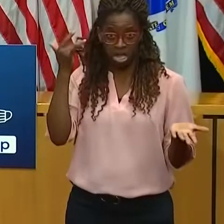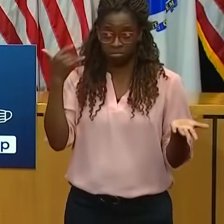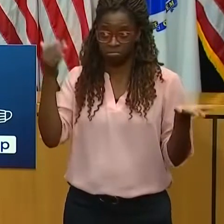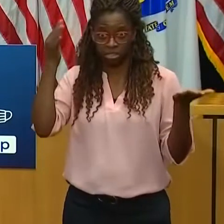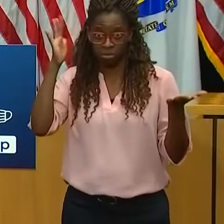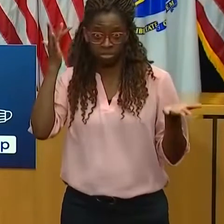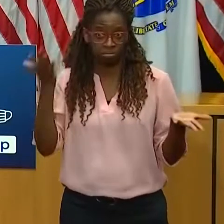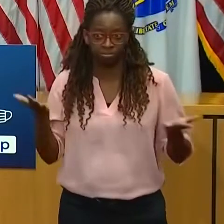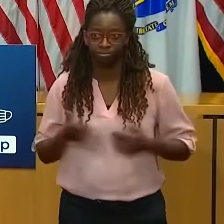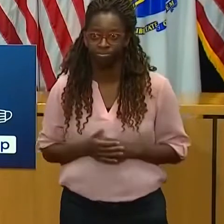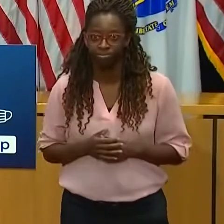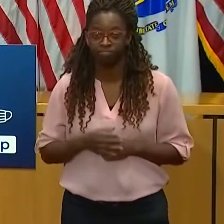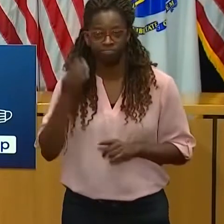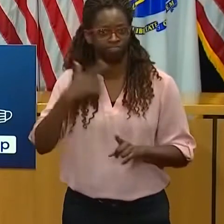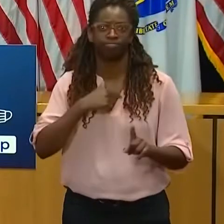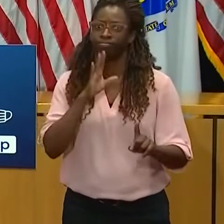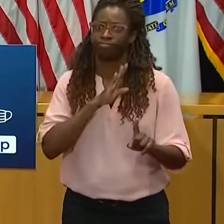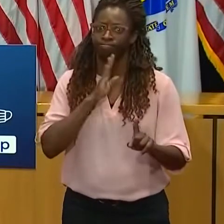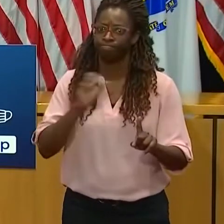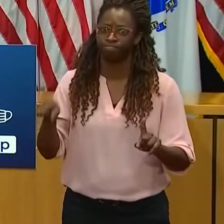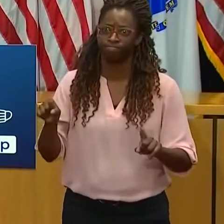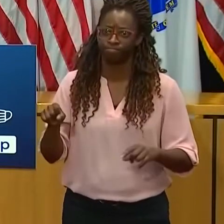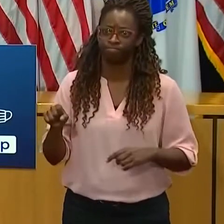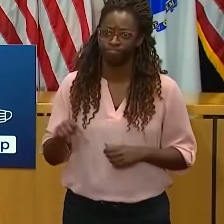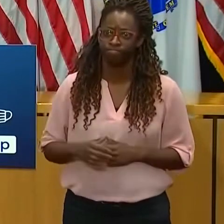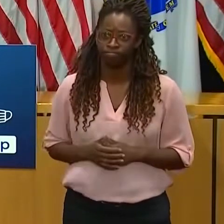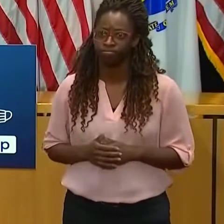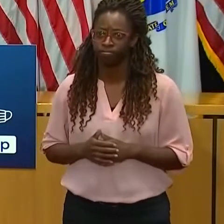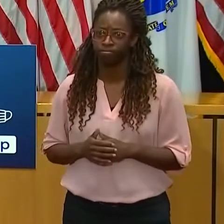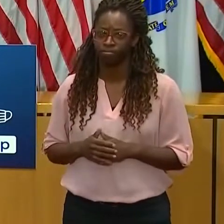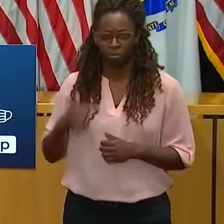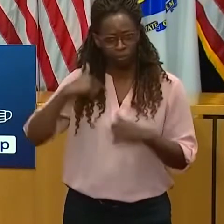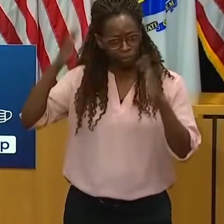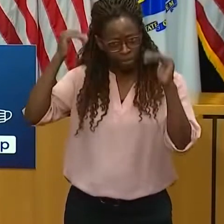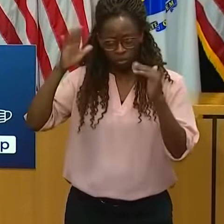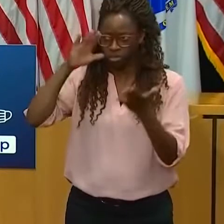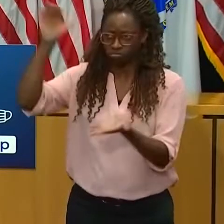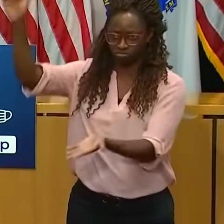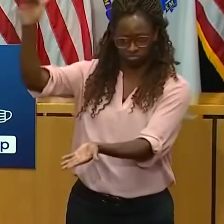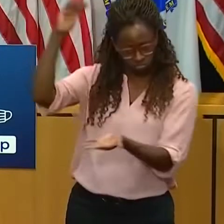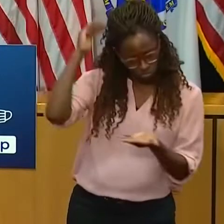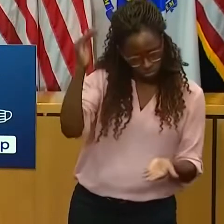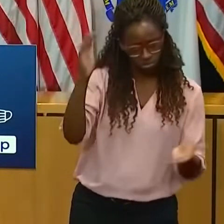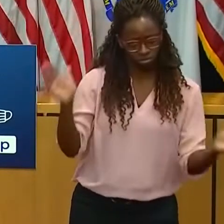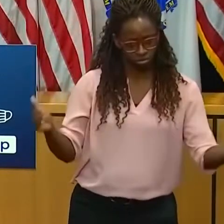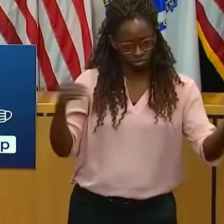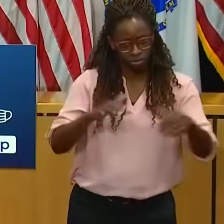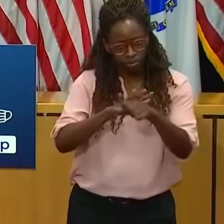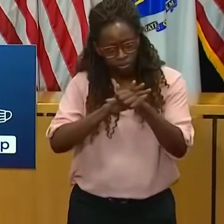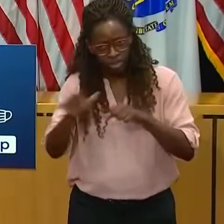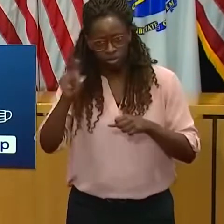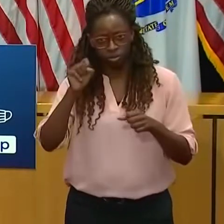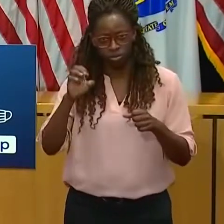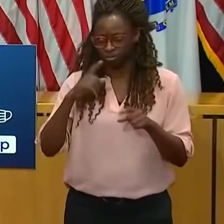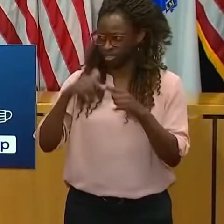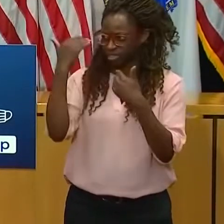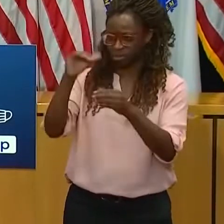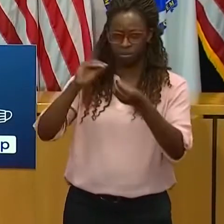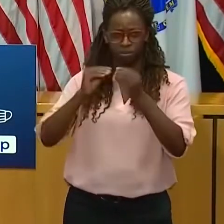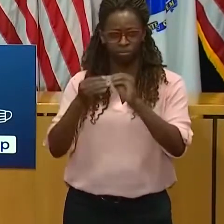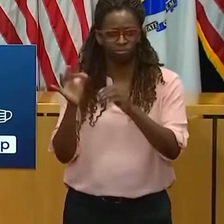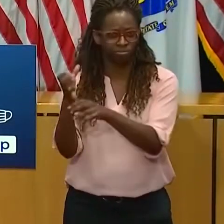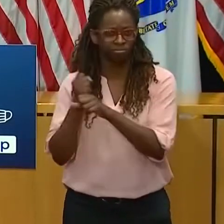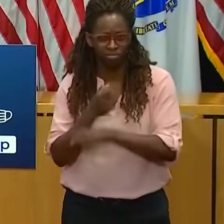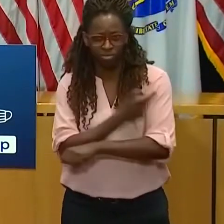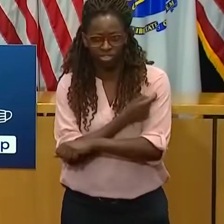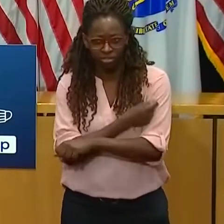frustrated that we won't be receiving the amount that we expected in the first wave and are working to get clarity on what